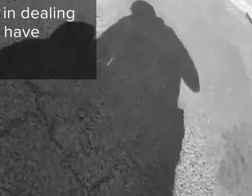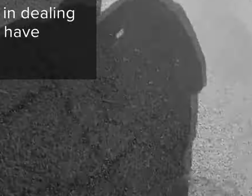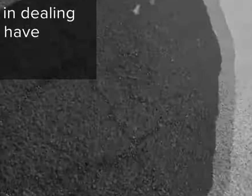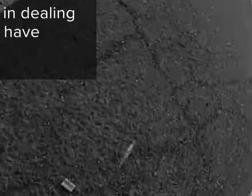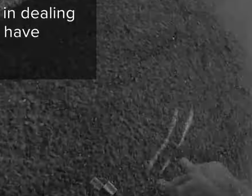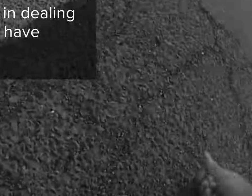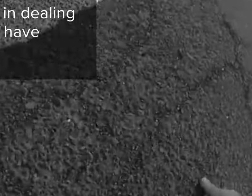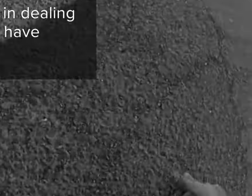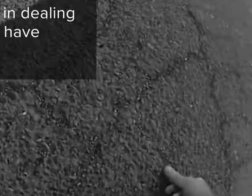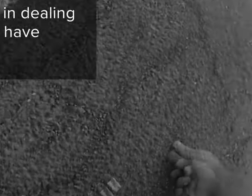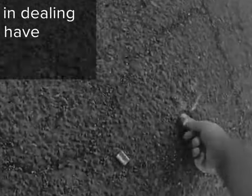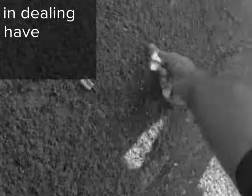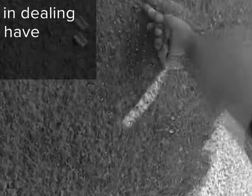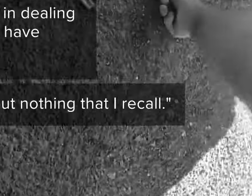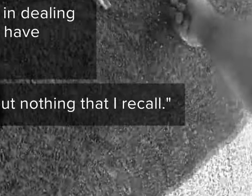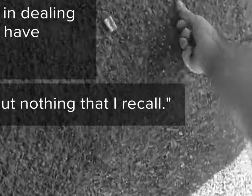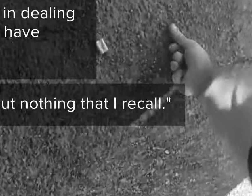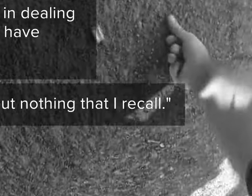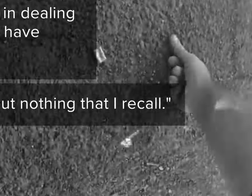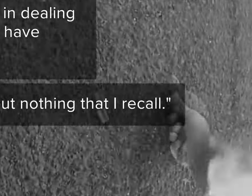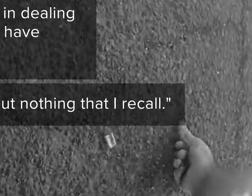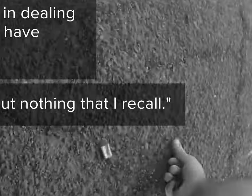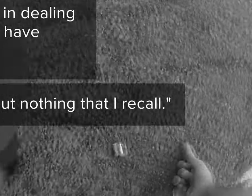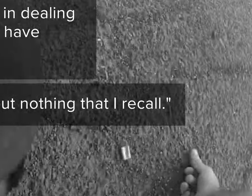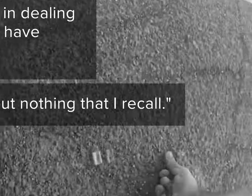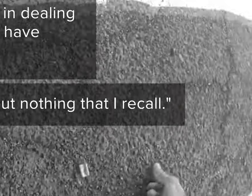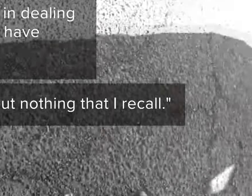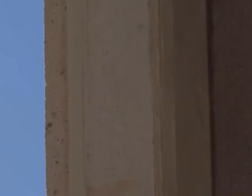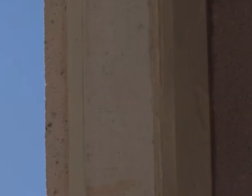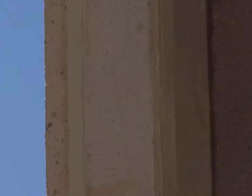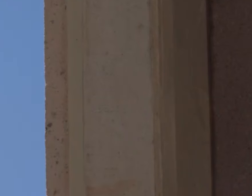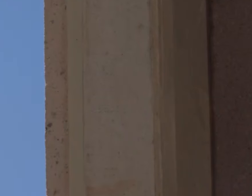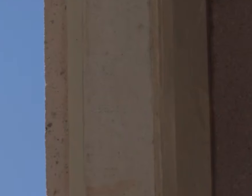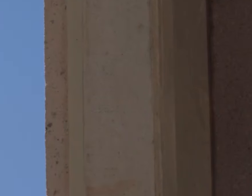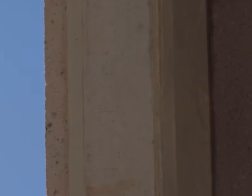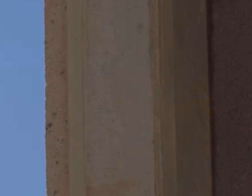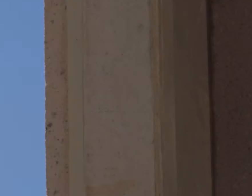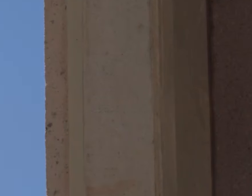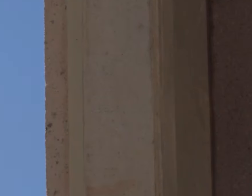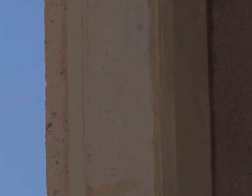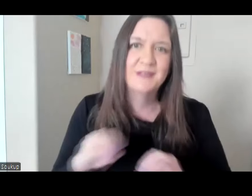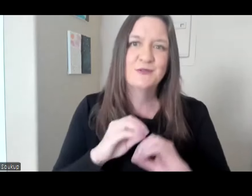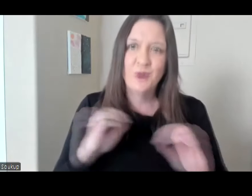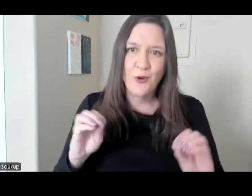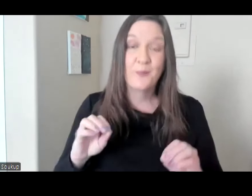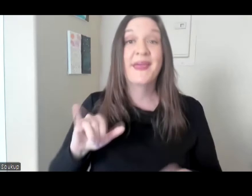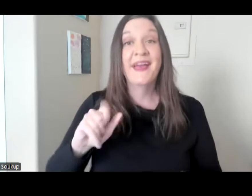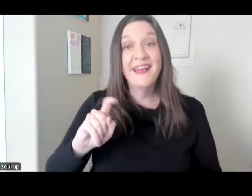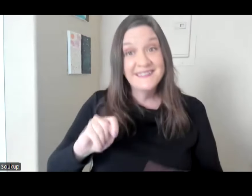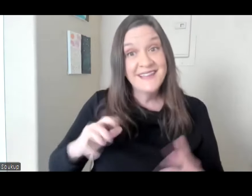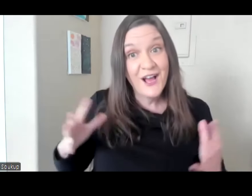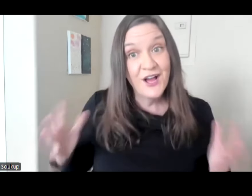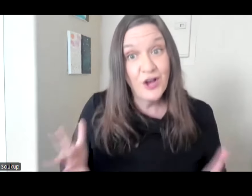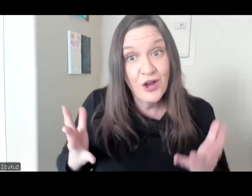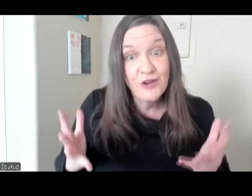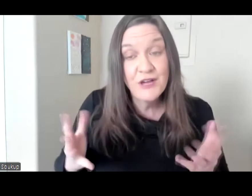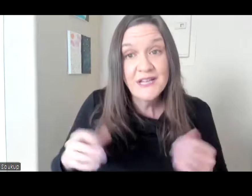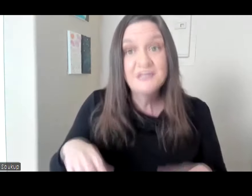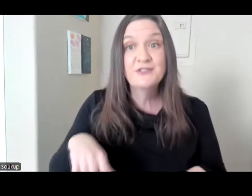who have disabilities? Maybe briefly, but nothing that I recall. Training not required by state law. So it